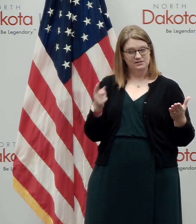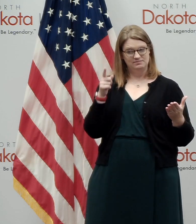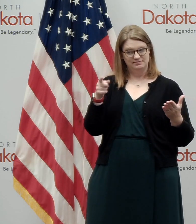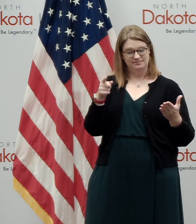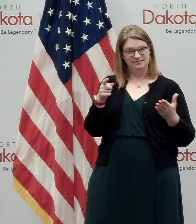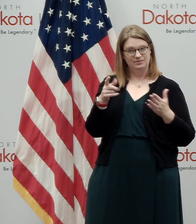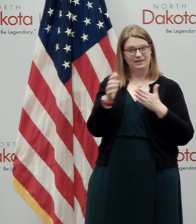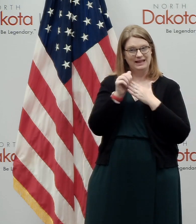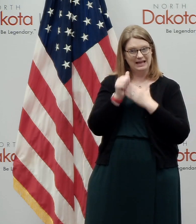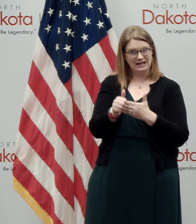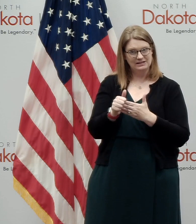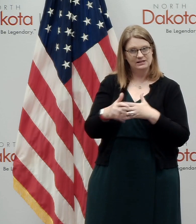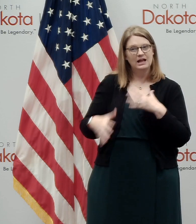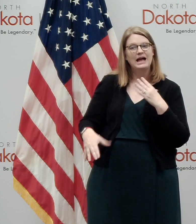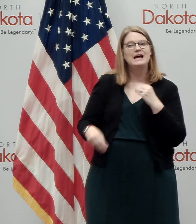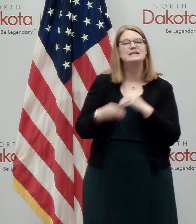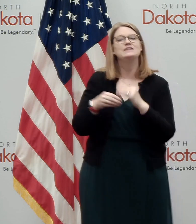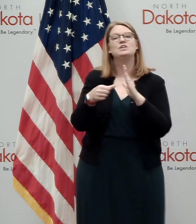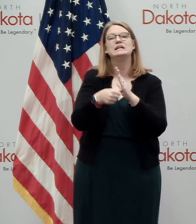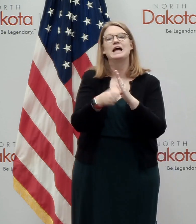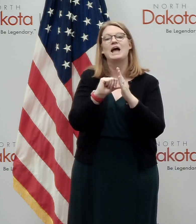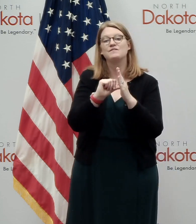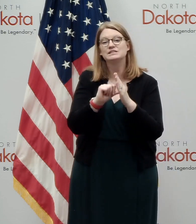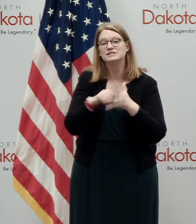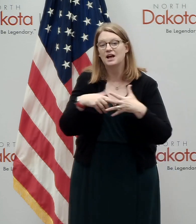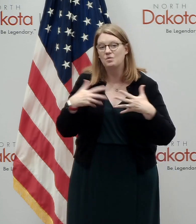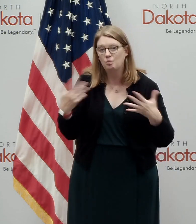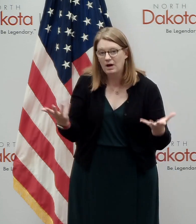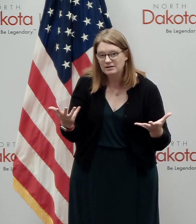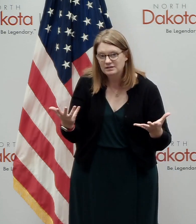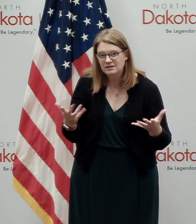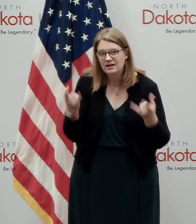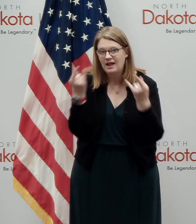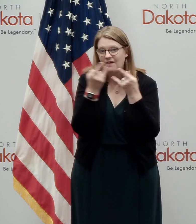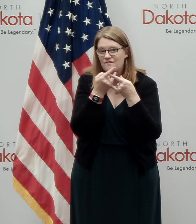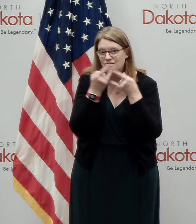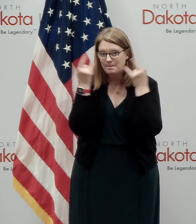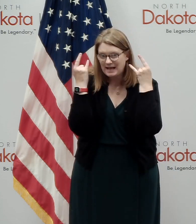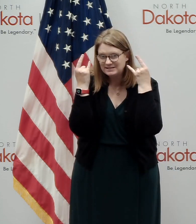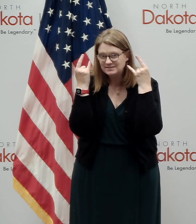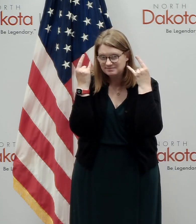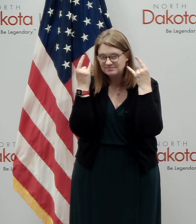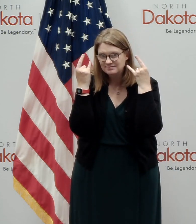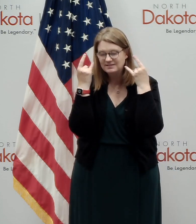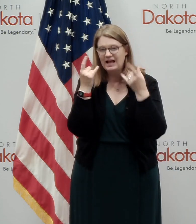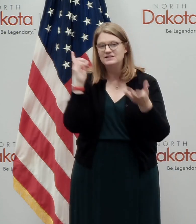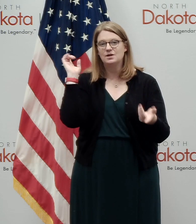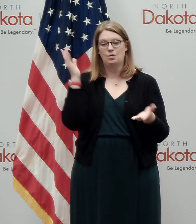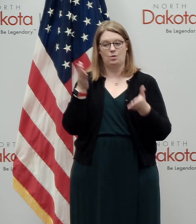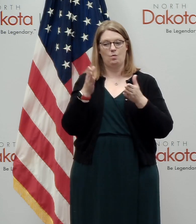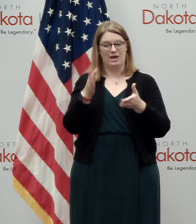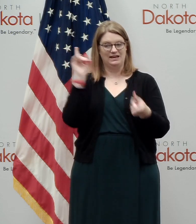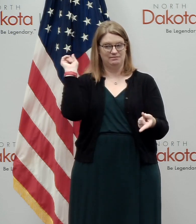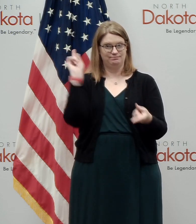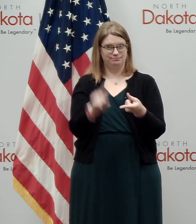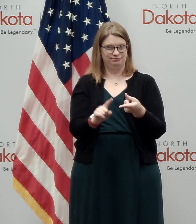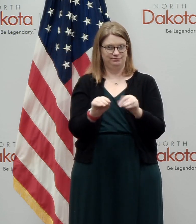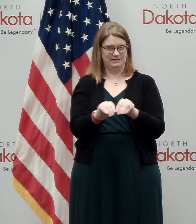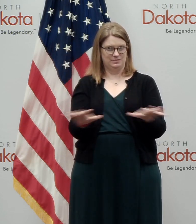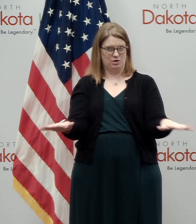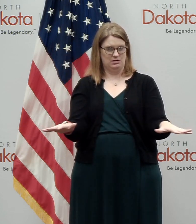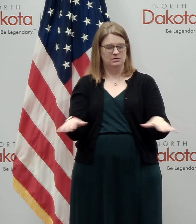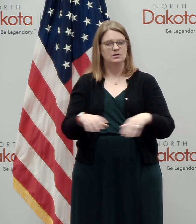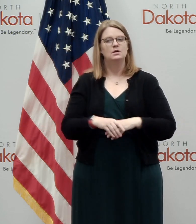guidelines is to place additional emphasis on the importance of face coverings or masks as a mitigation measure. And